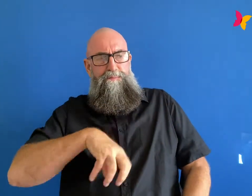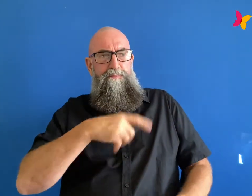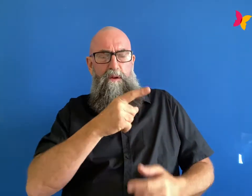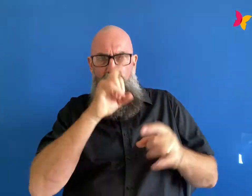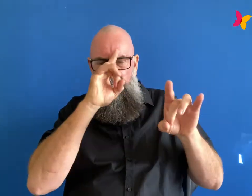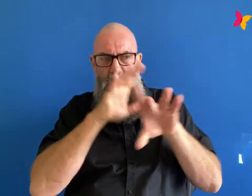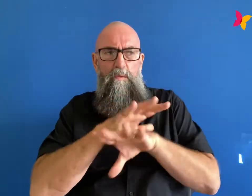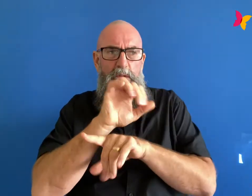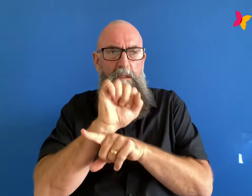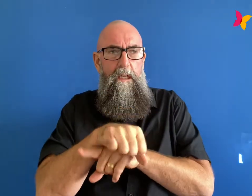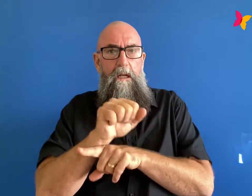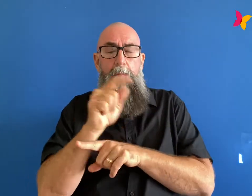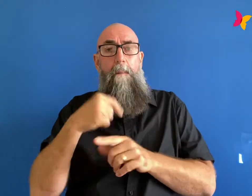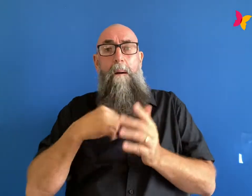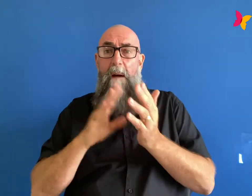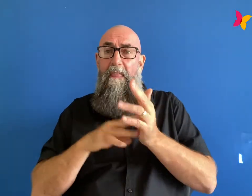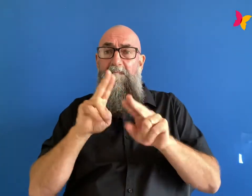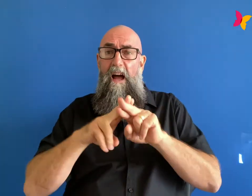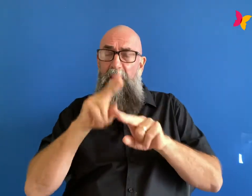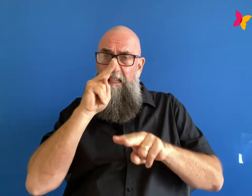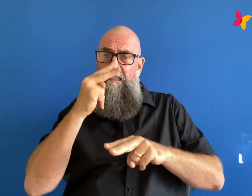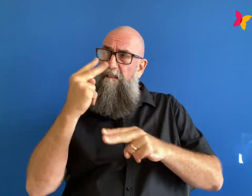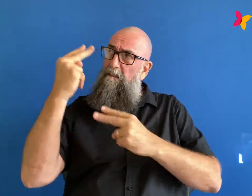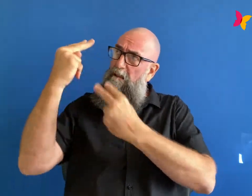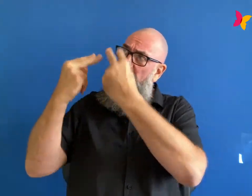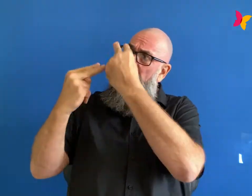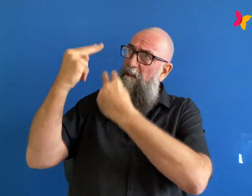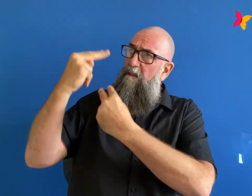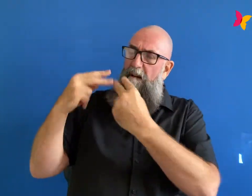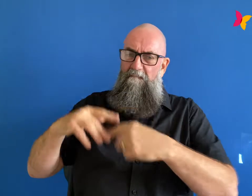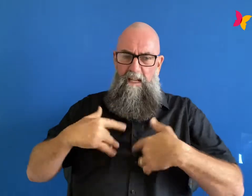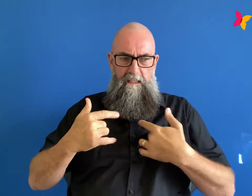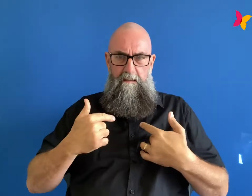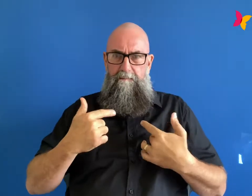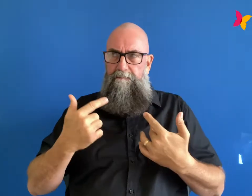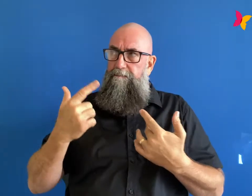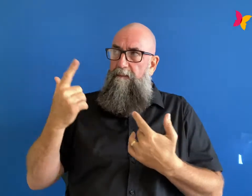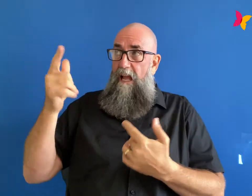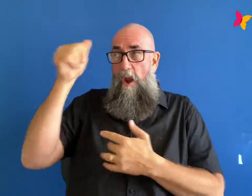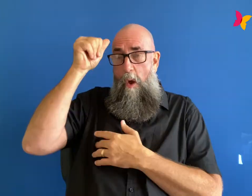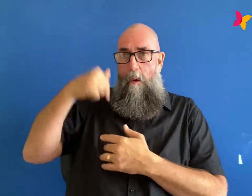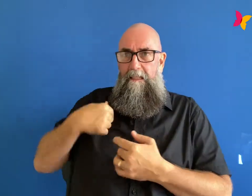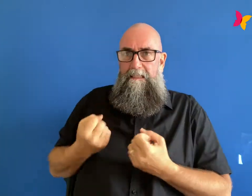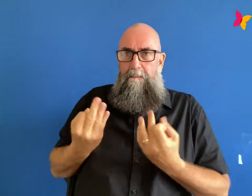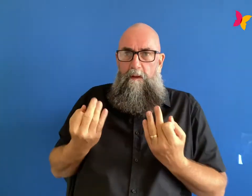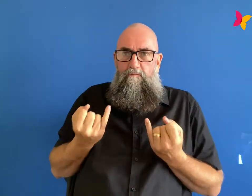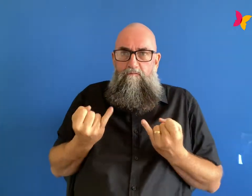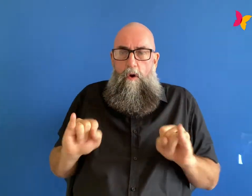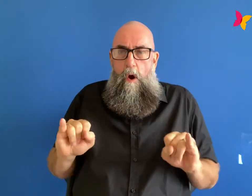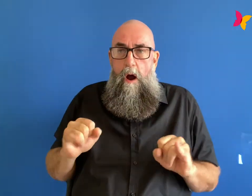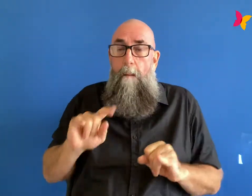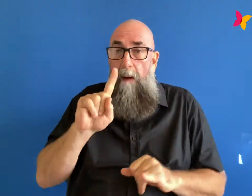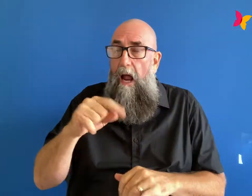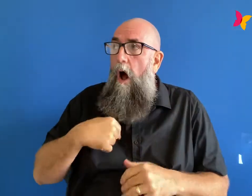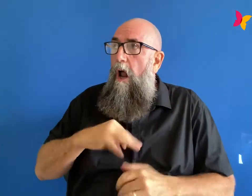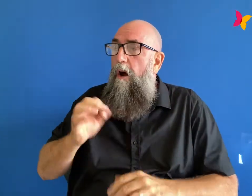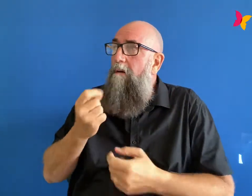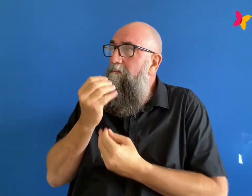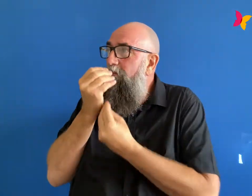something's not right and they i wasn't giving them the ability to access that i wasn't letting that come out amy